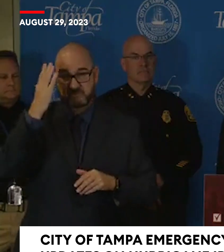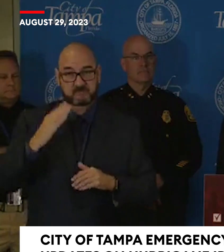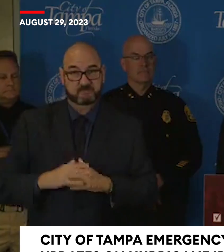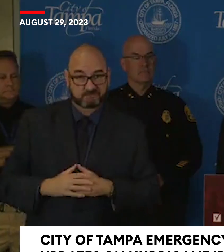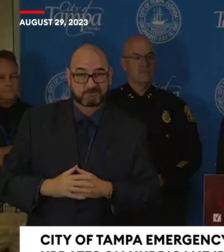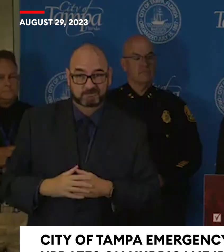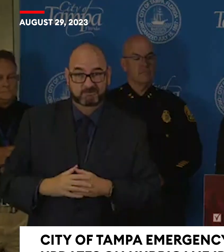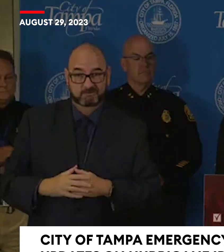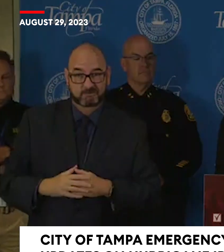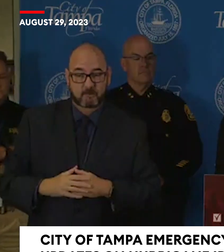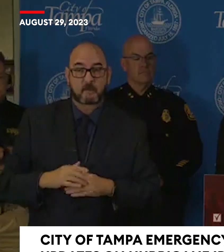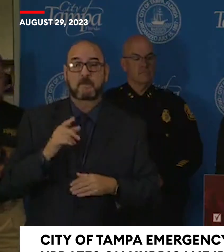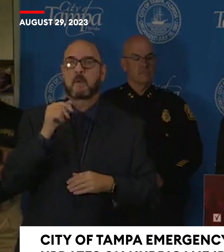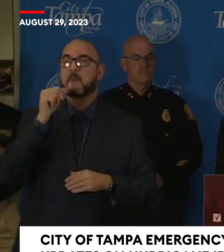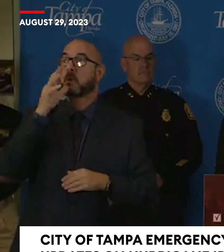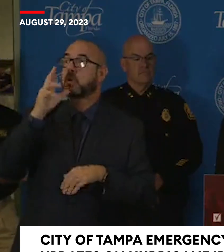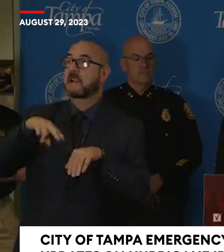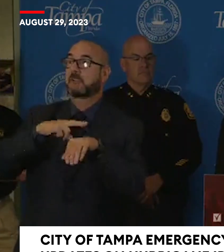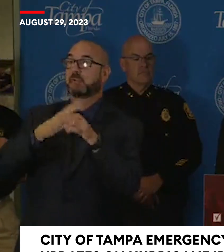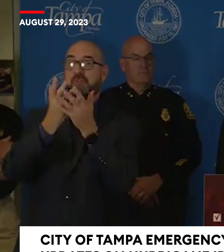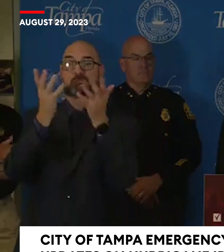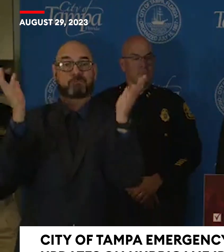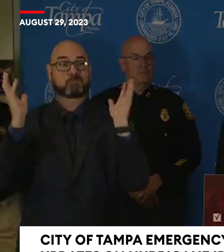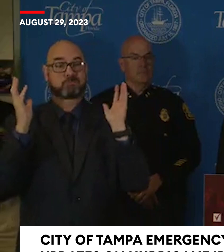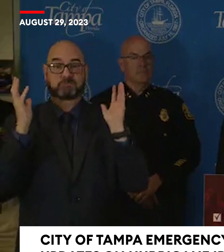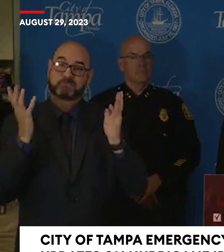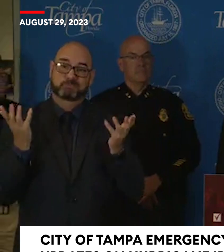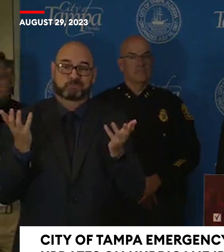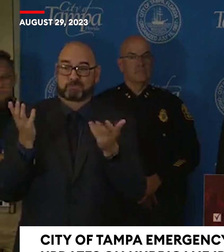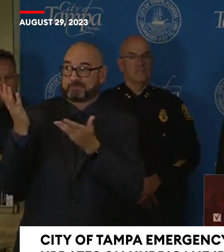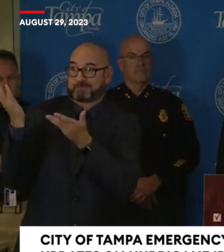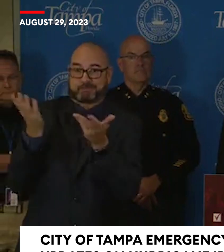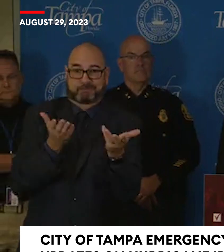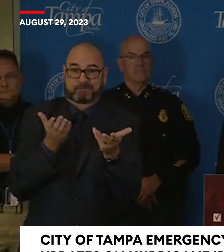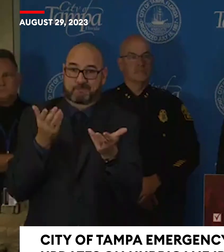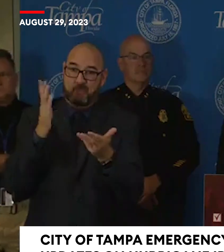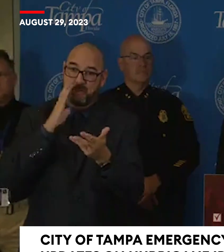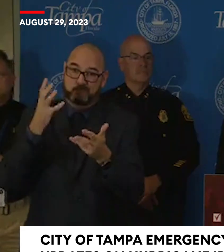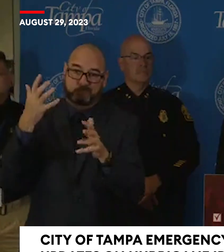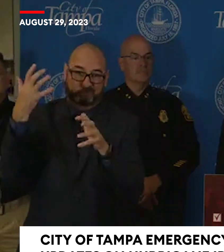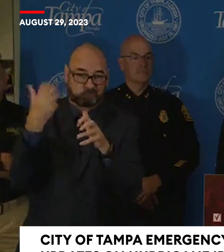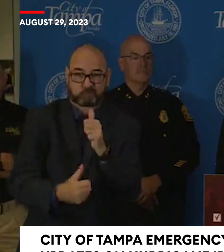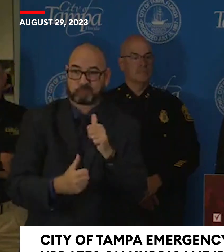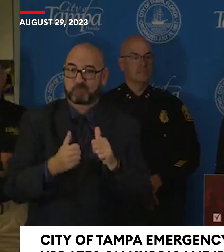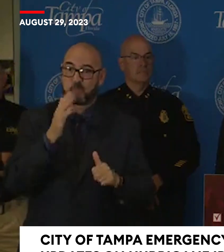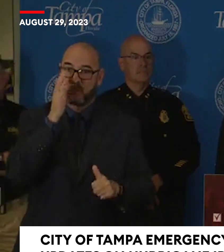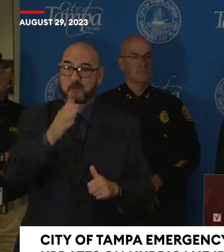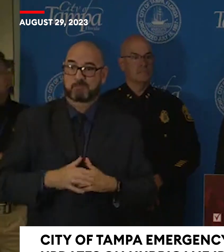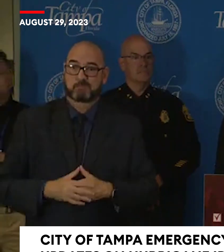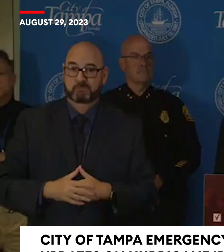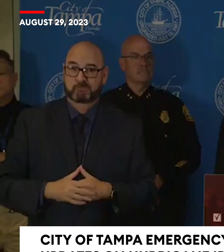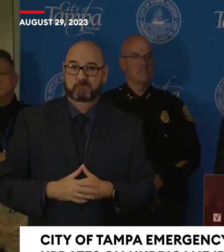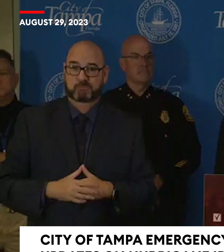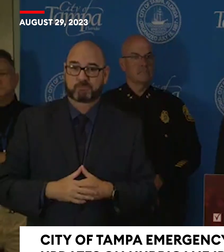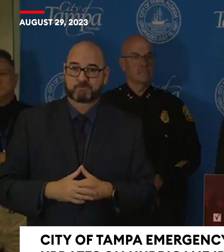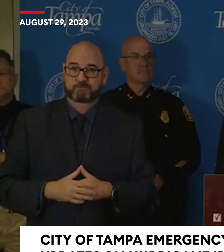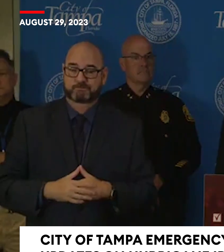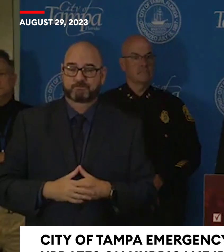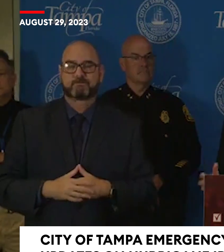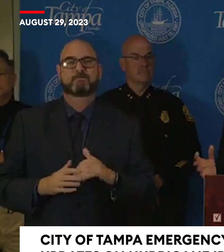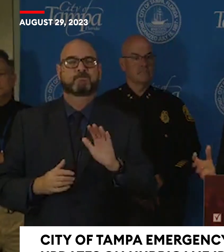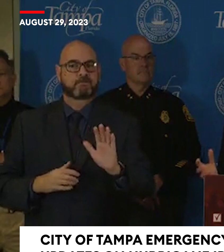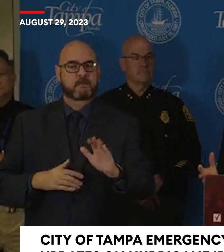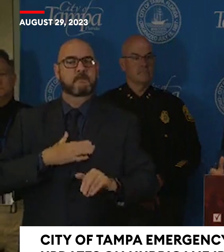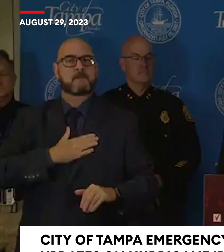time. So if you have the opportunity to evacuate and you can, you should please, please do. So